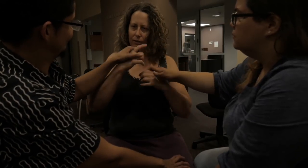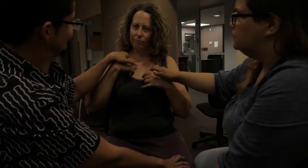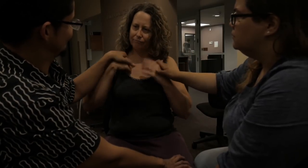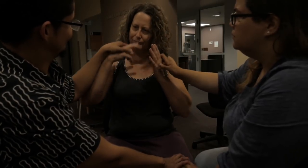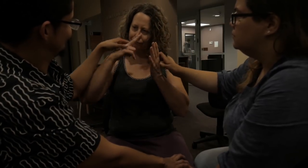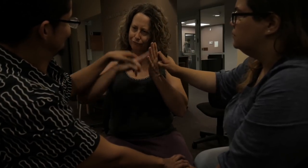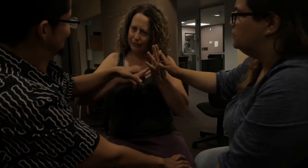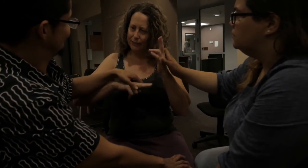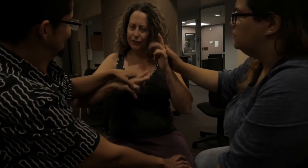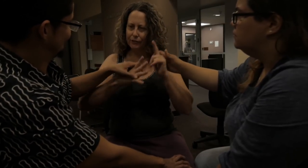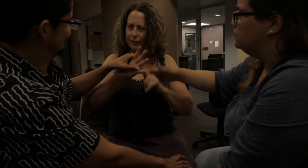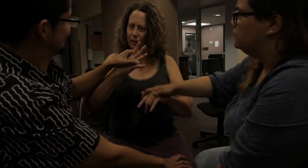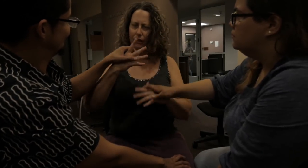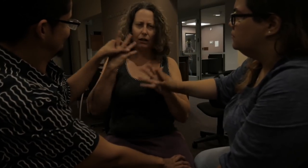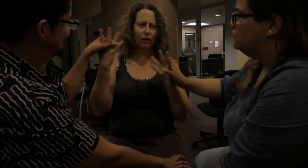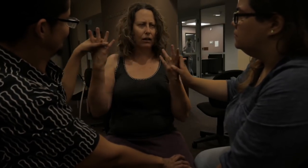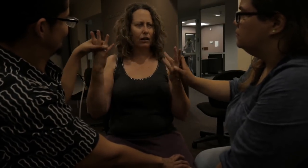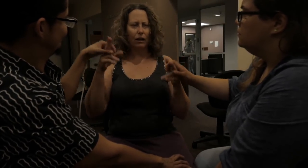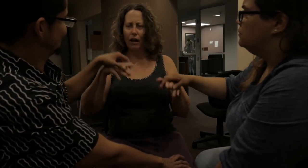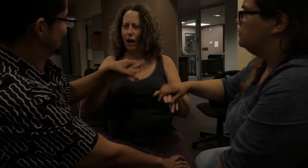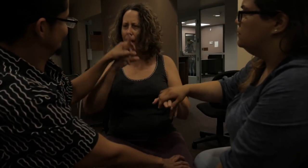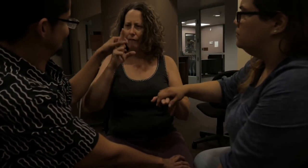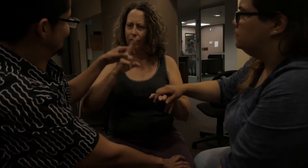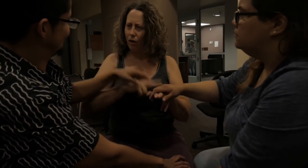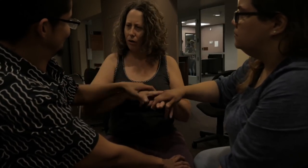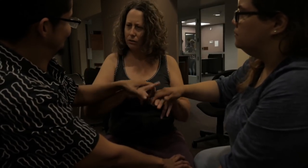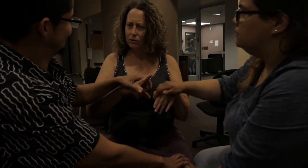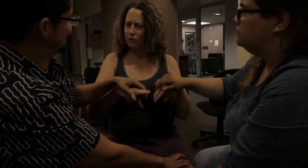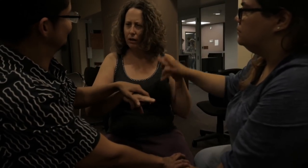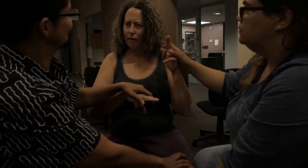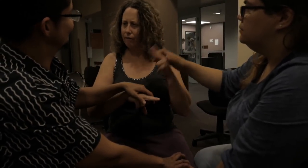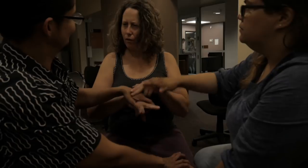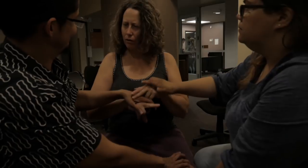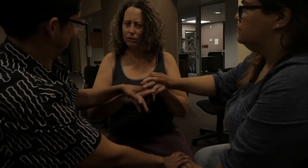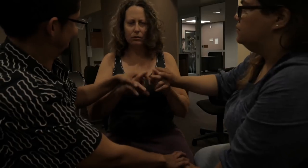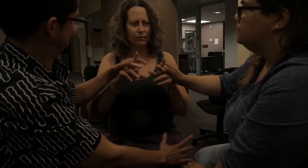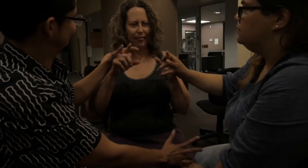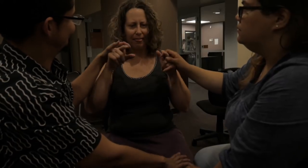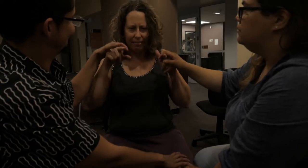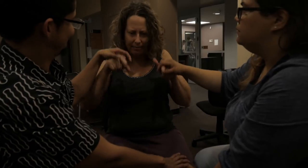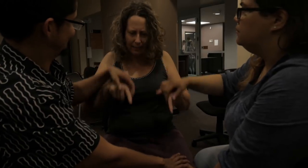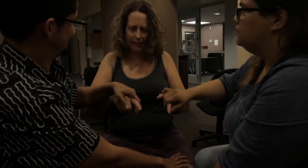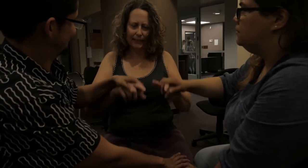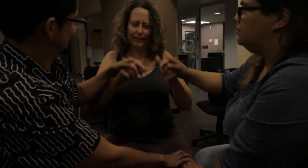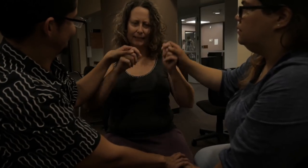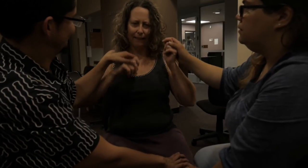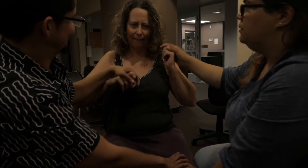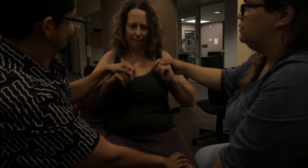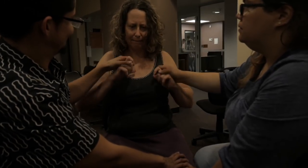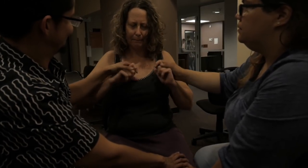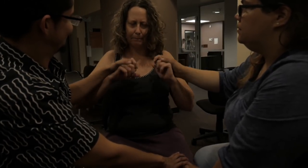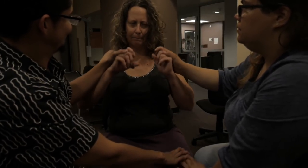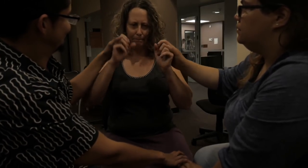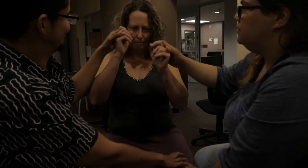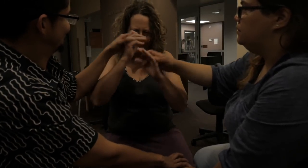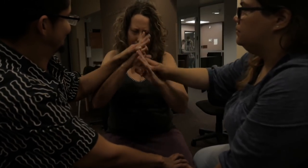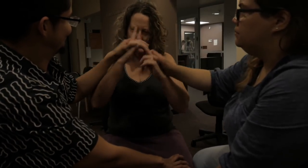I read it and I thought, of course, this theater dream must become a reality.